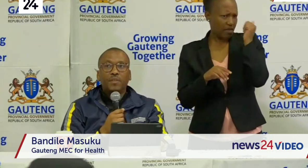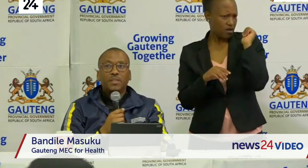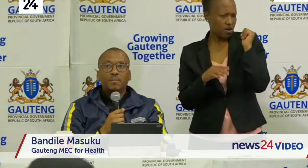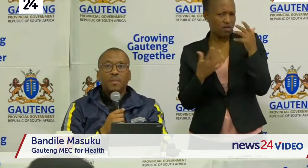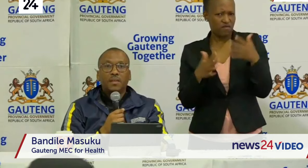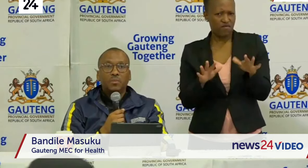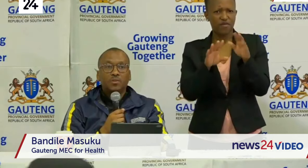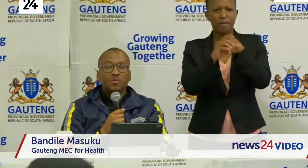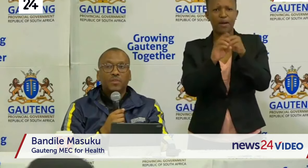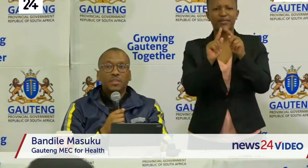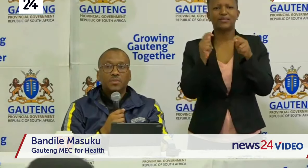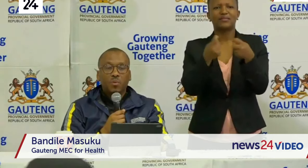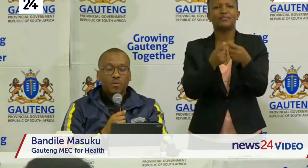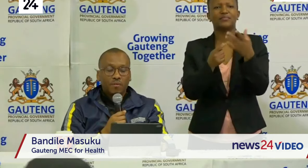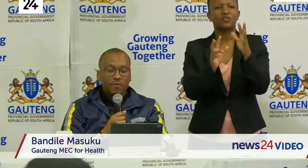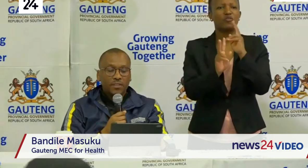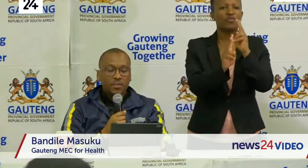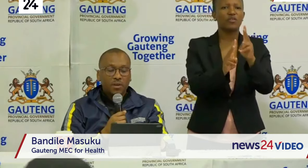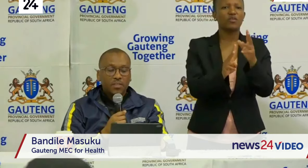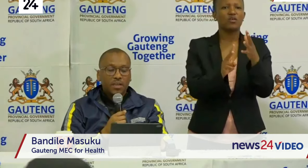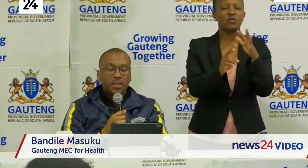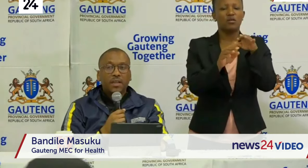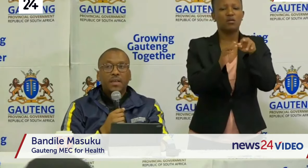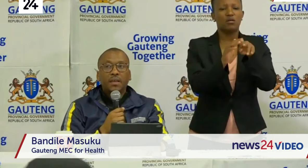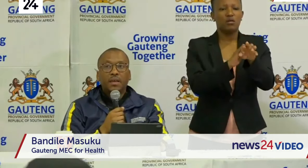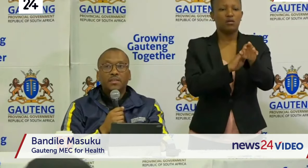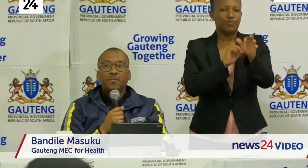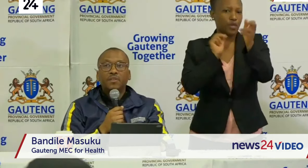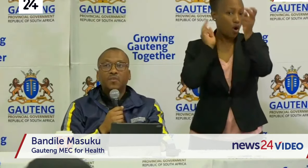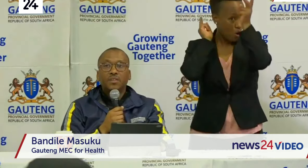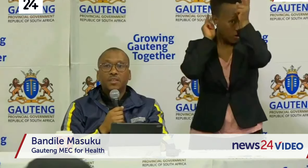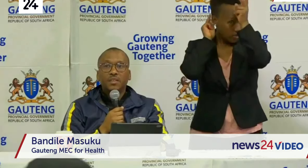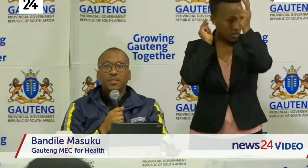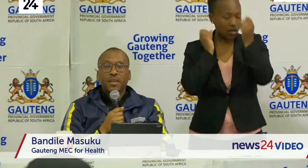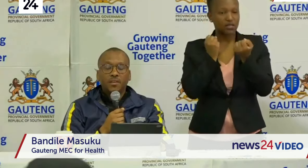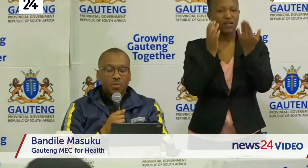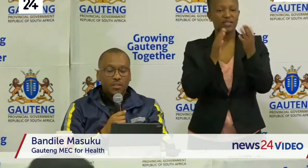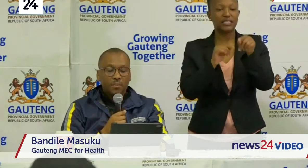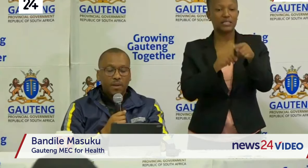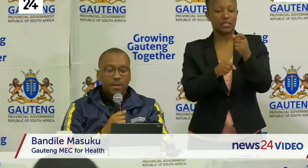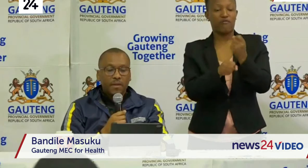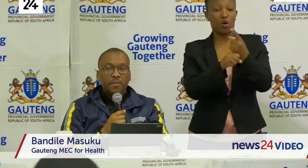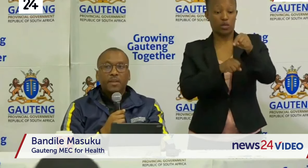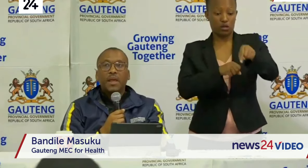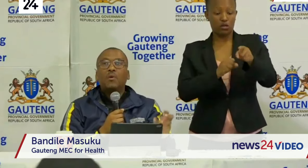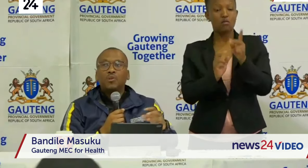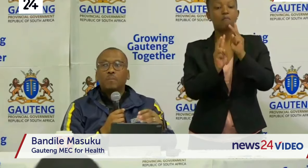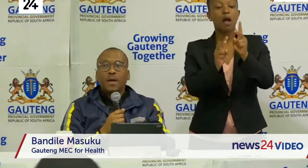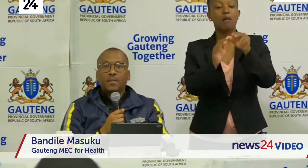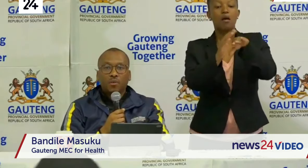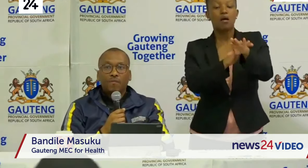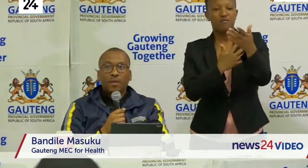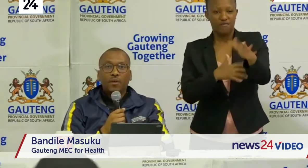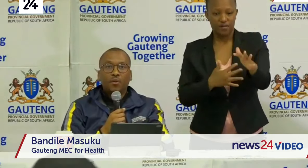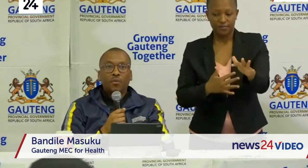part of the team that went to visit one of the correctional service facilities here in Johannesburg they are also